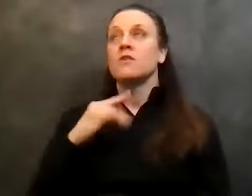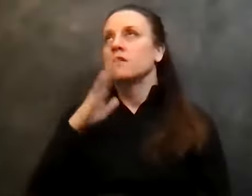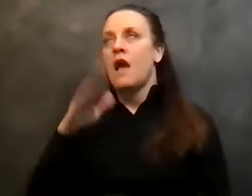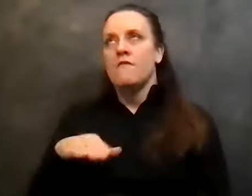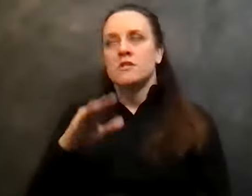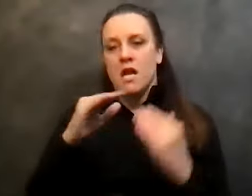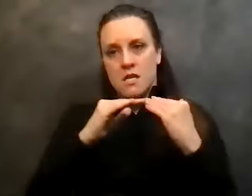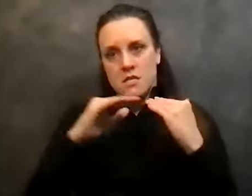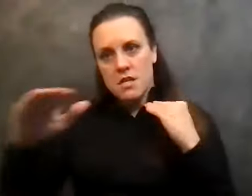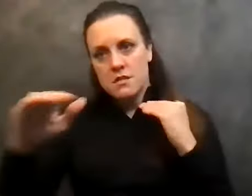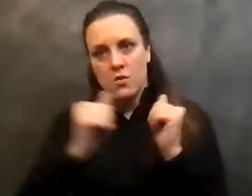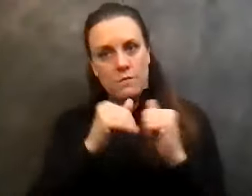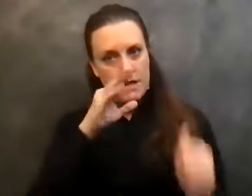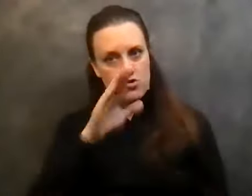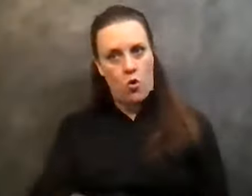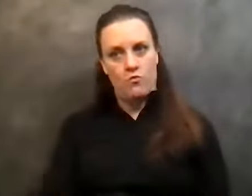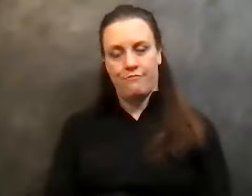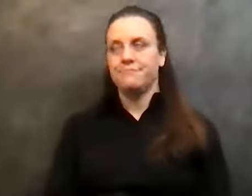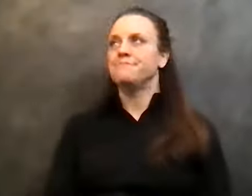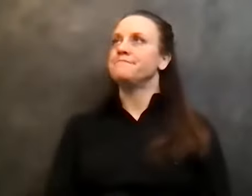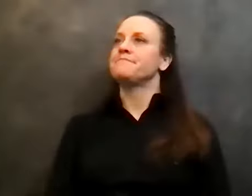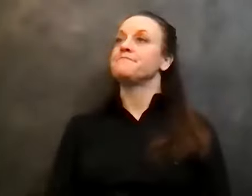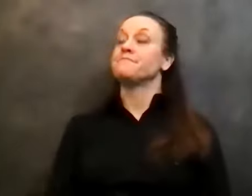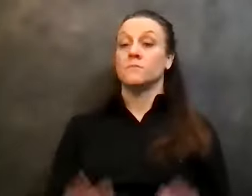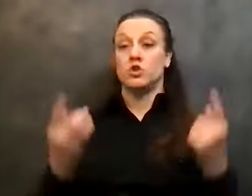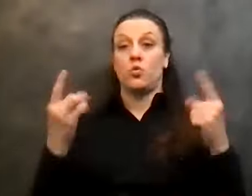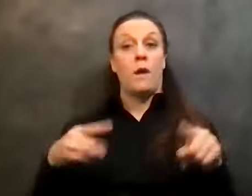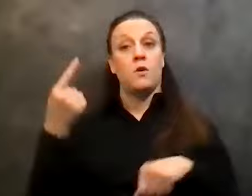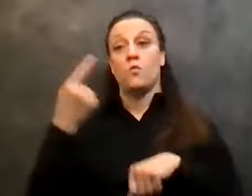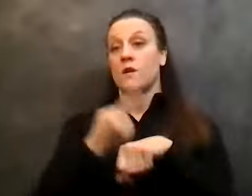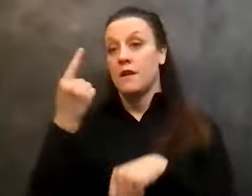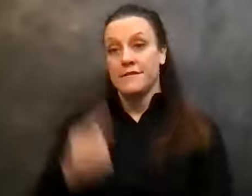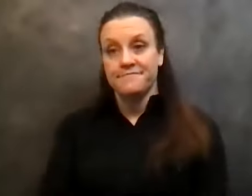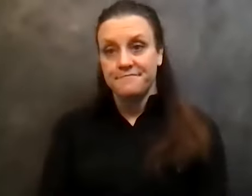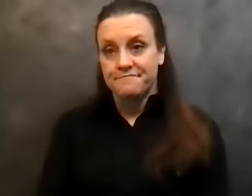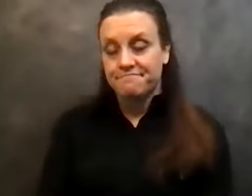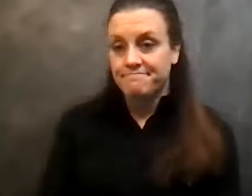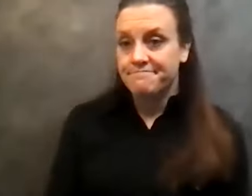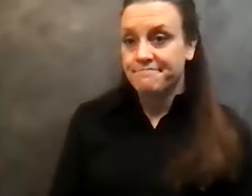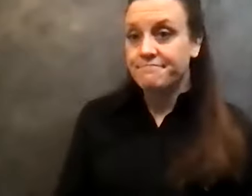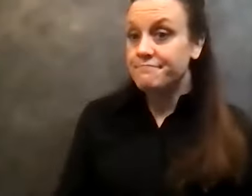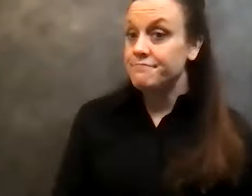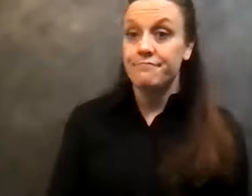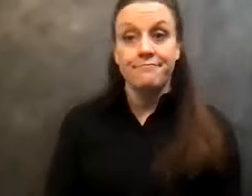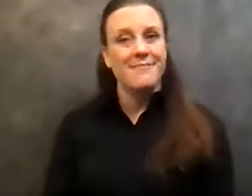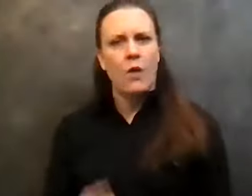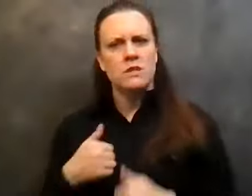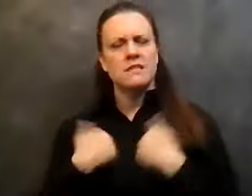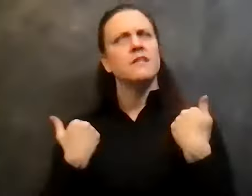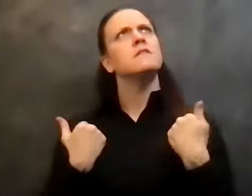with anything. And, uh, and what happened was, you know, one day, uh, when I'm living down in, uh, Florida